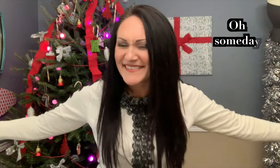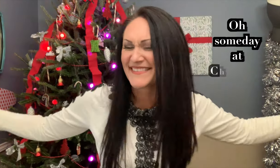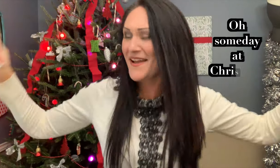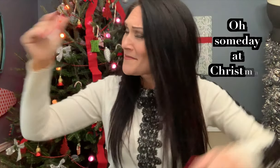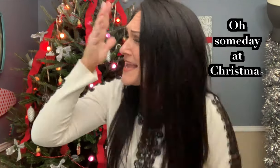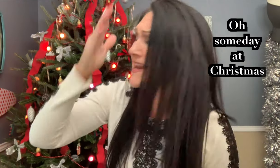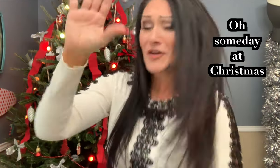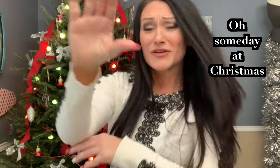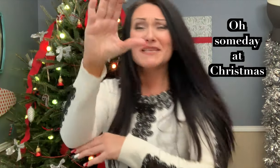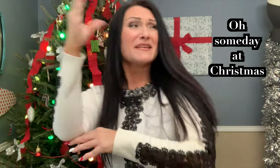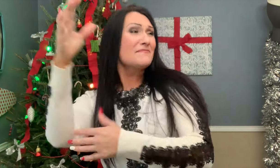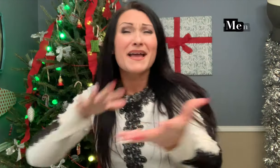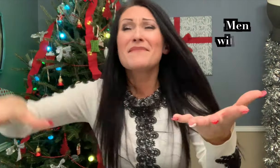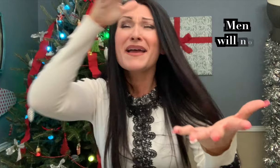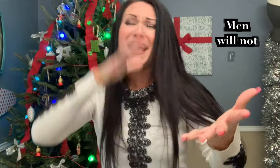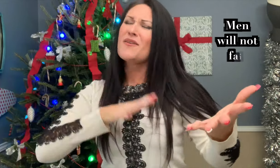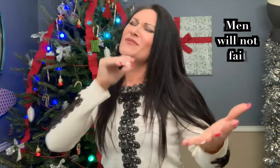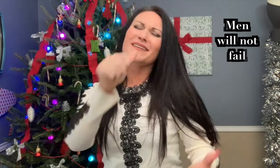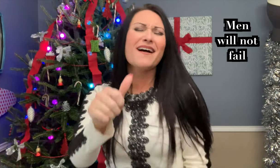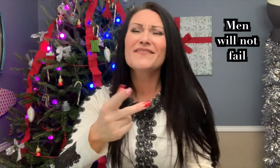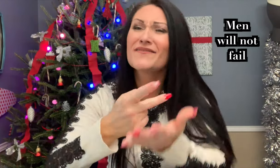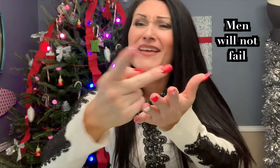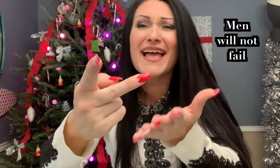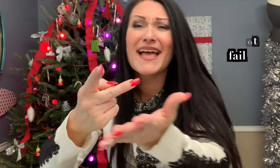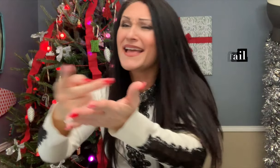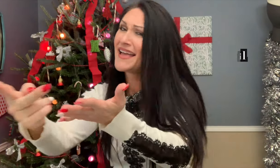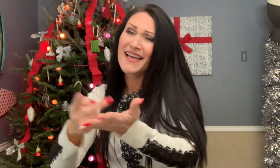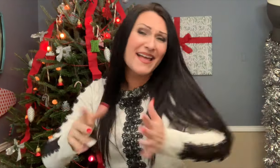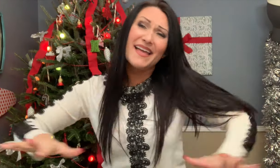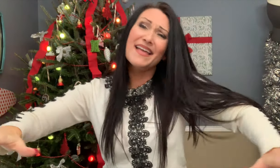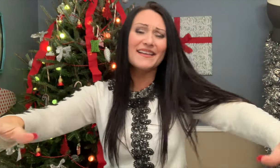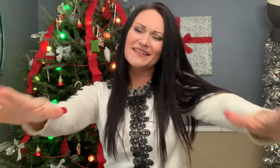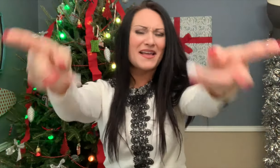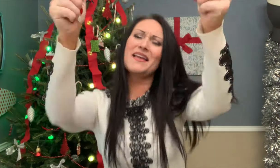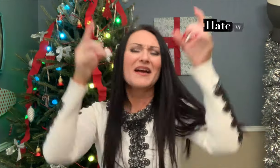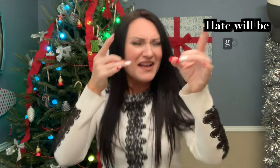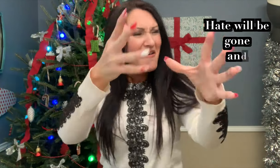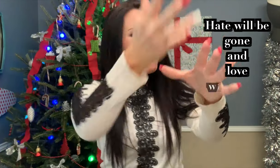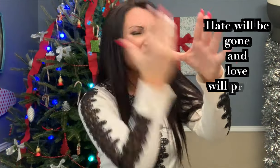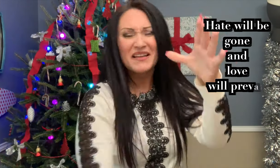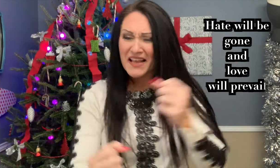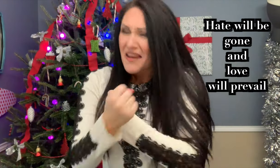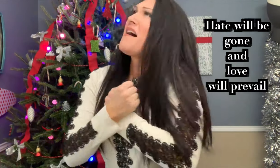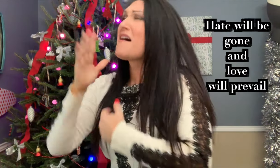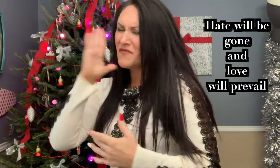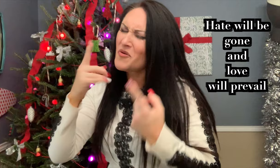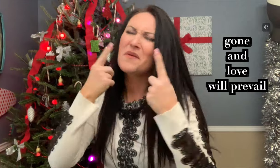Someday at Christmas, the man will not fail. Pain will be gone and love will